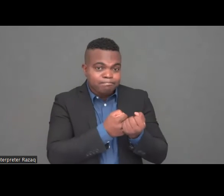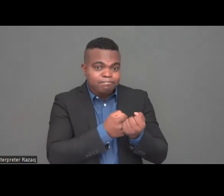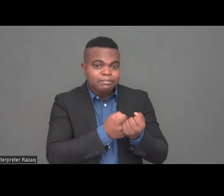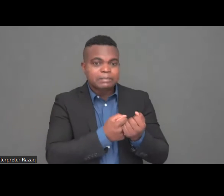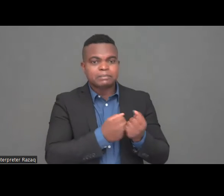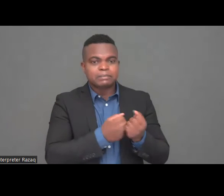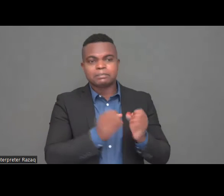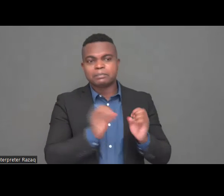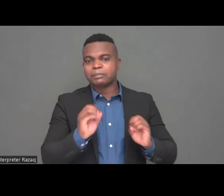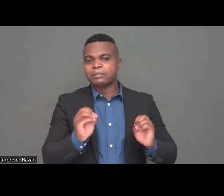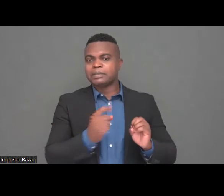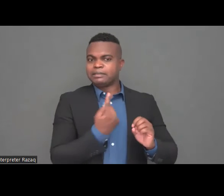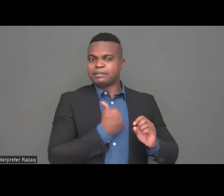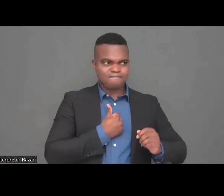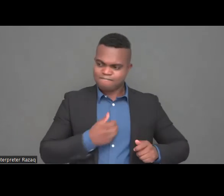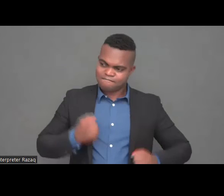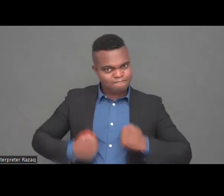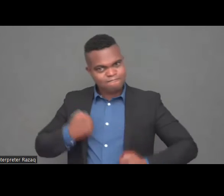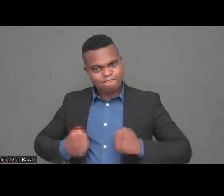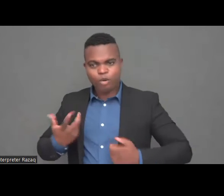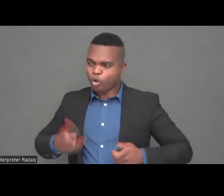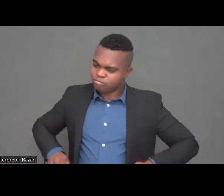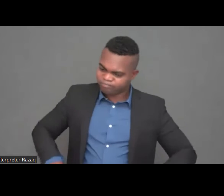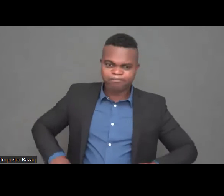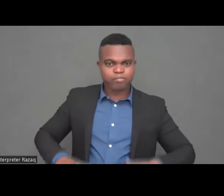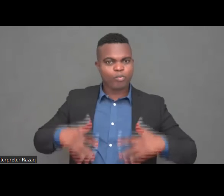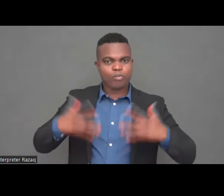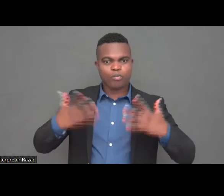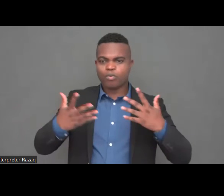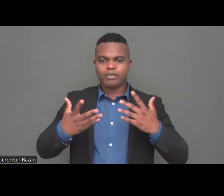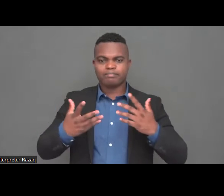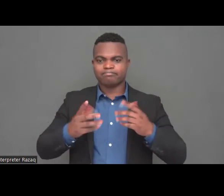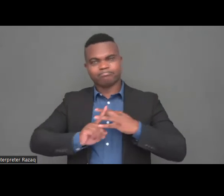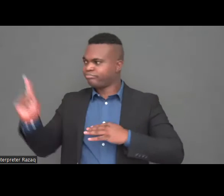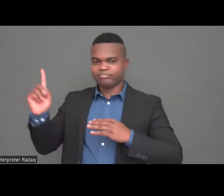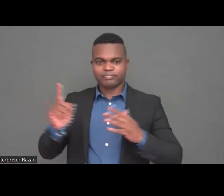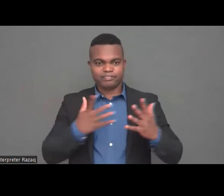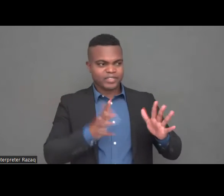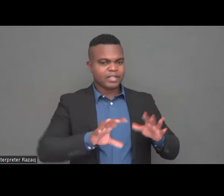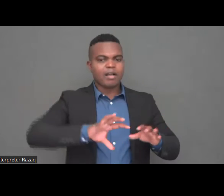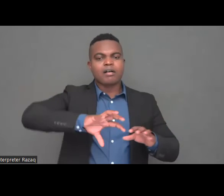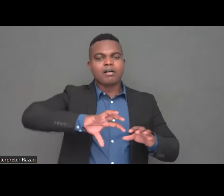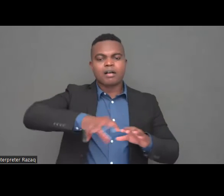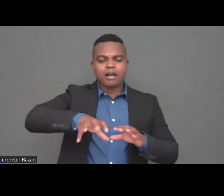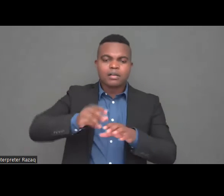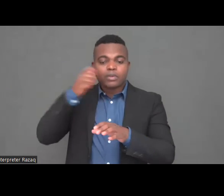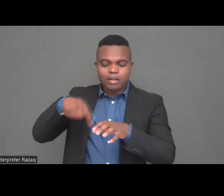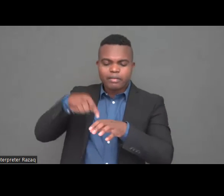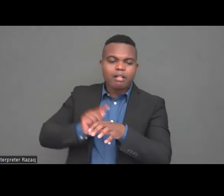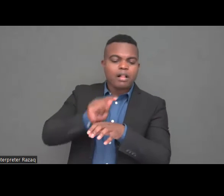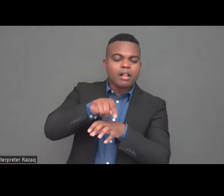countries. reception centers are overwhelmed